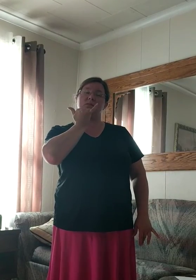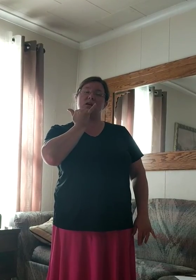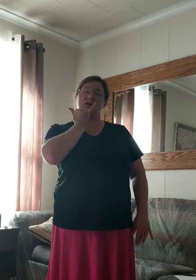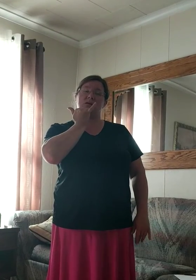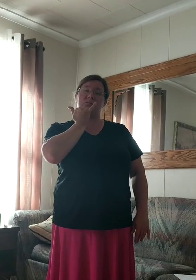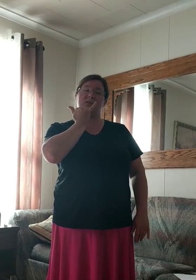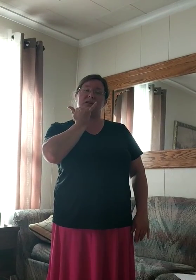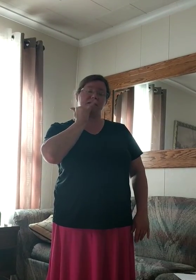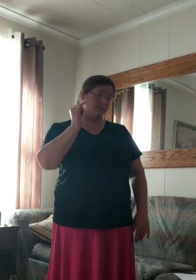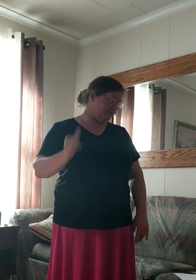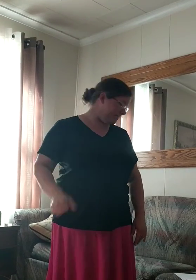Mistakes.